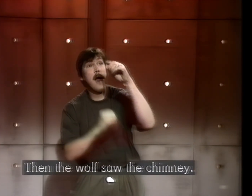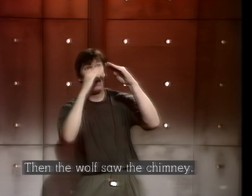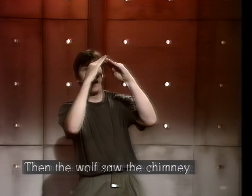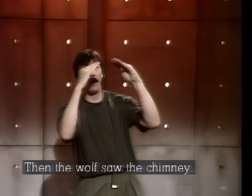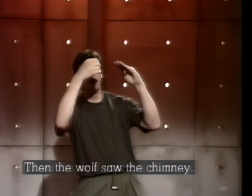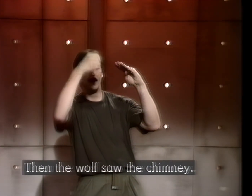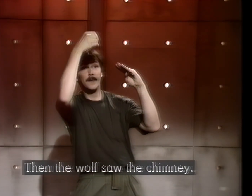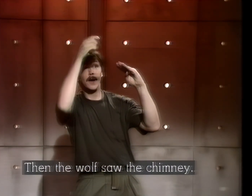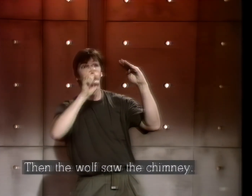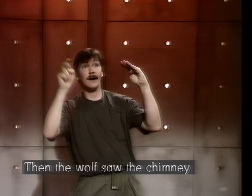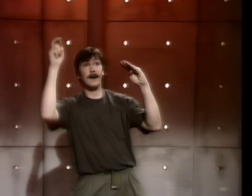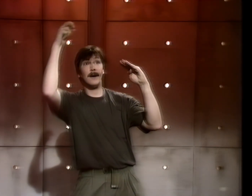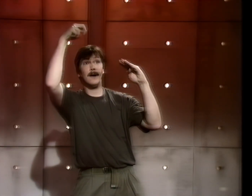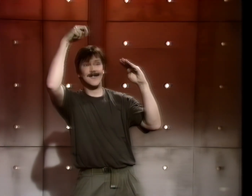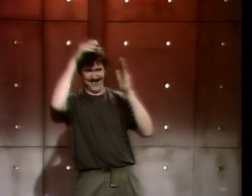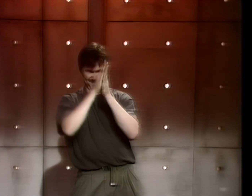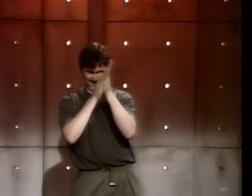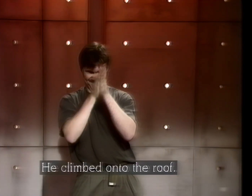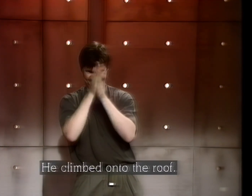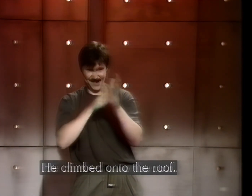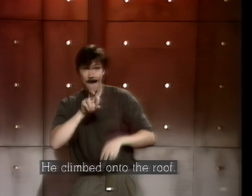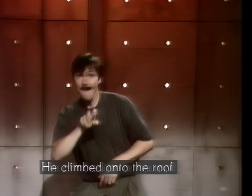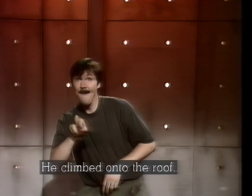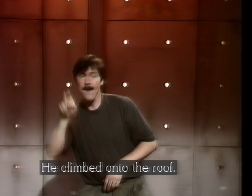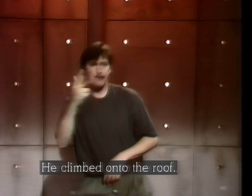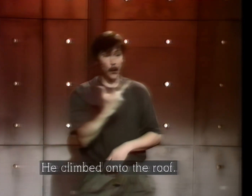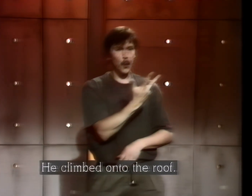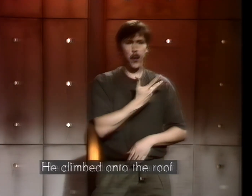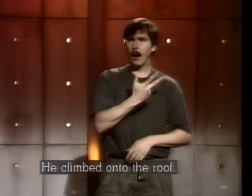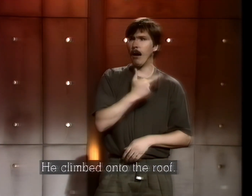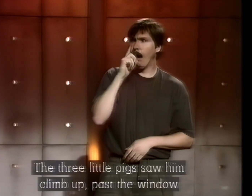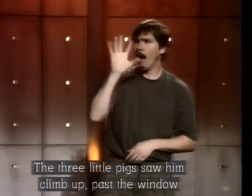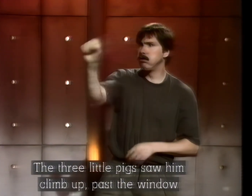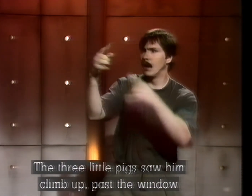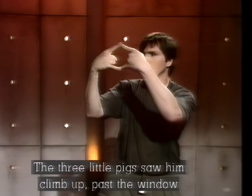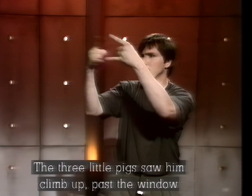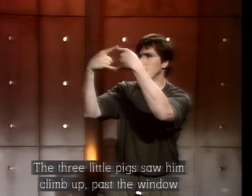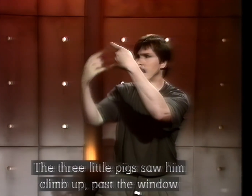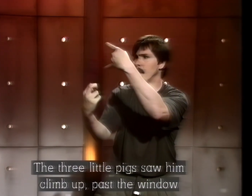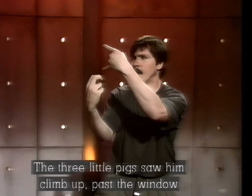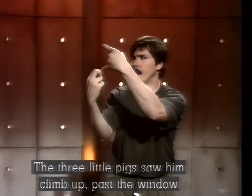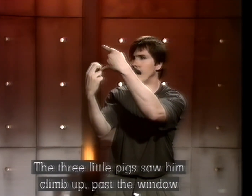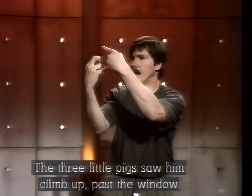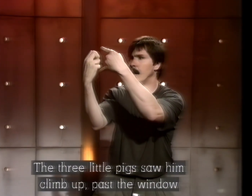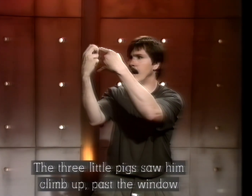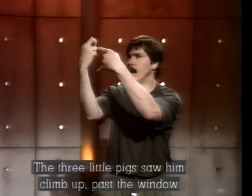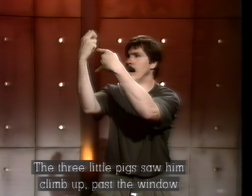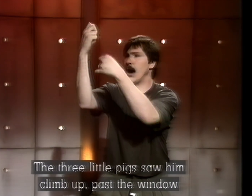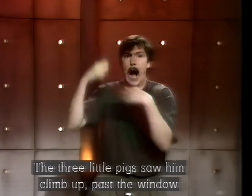Then, the wolf saw the chimney, and thought, that's a way in. So, he climbed up onto the roof. The three little pigs saw him climb up past the